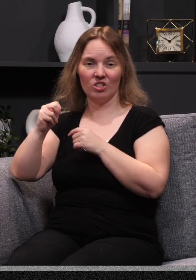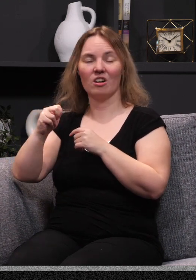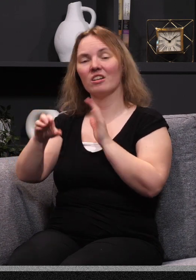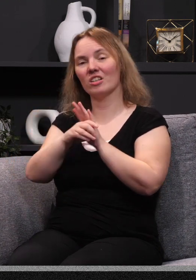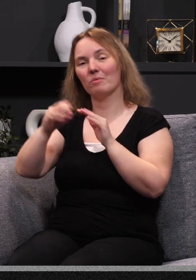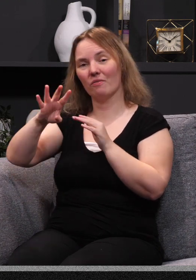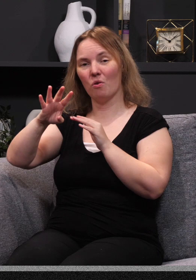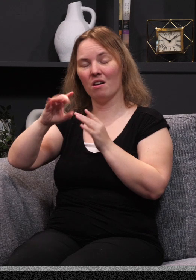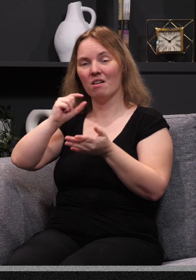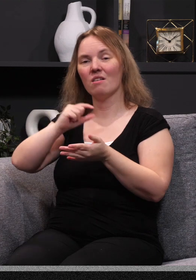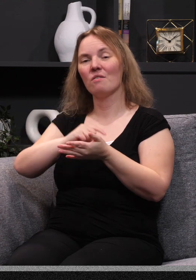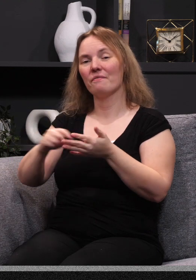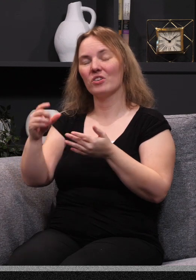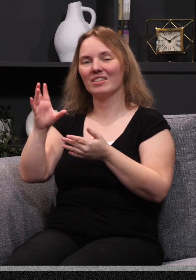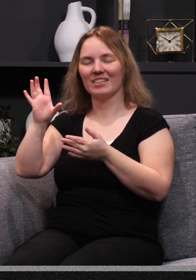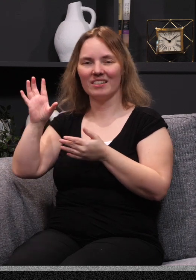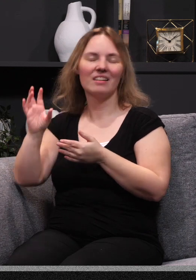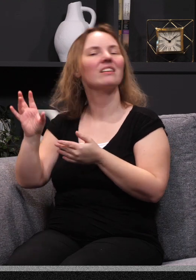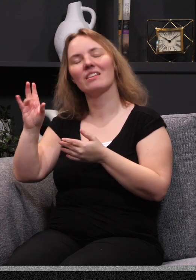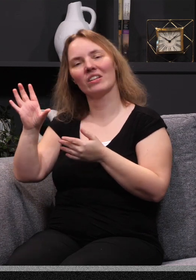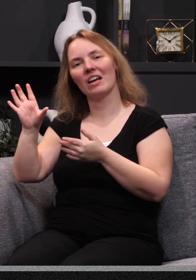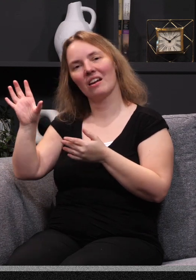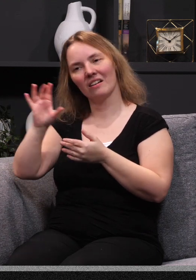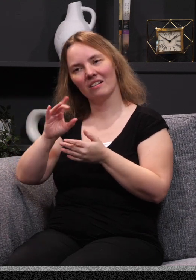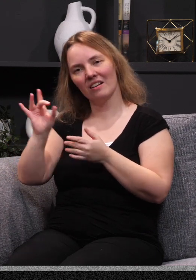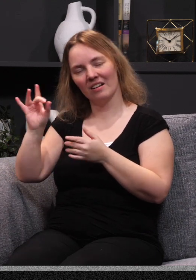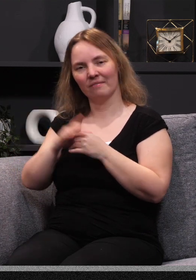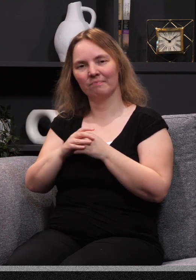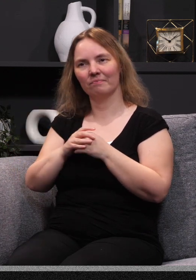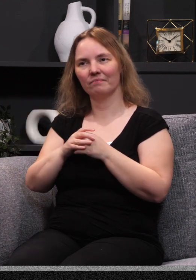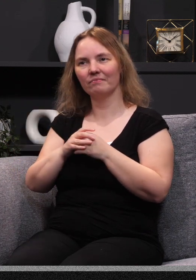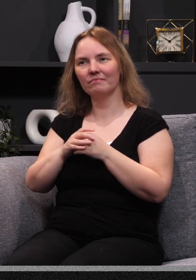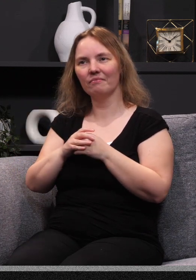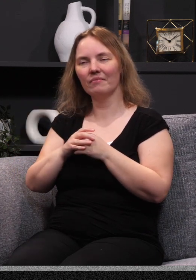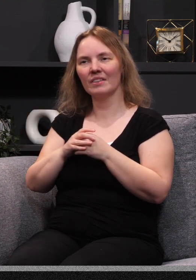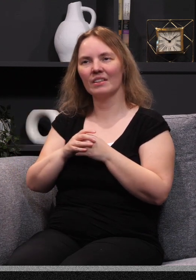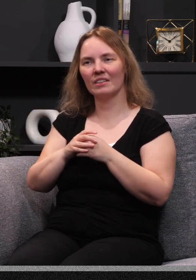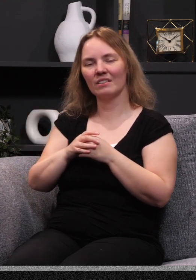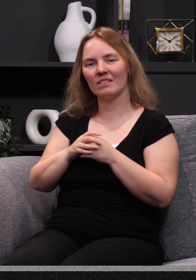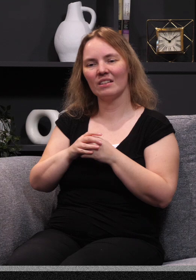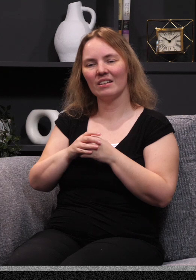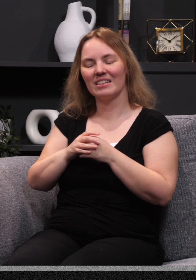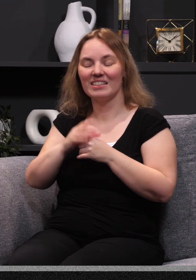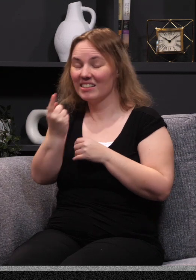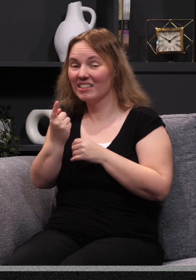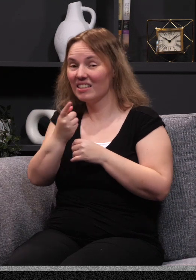4, 7, 8. God is also perfectly just. Nahum says he will not leave the guilty